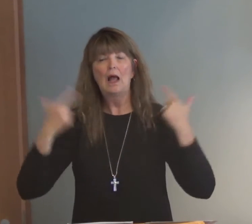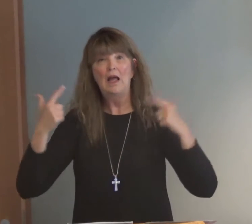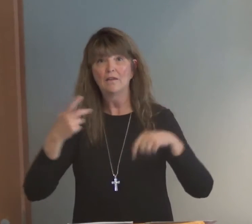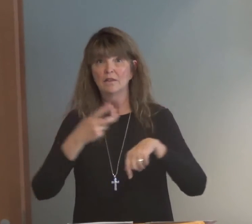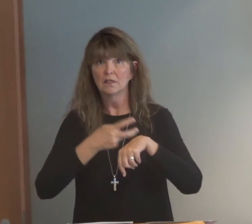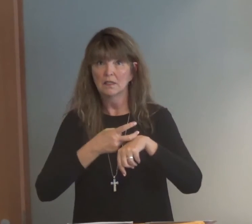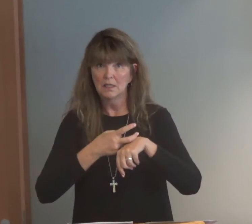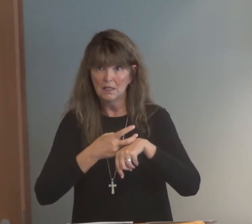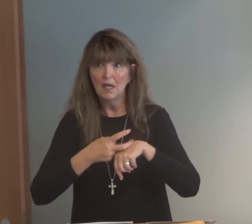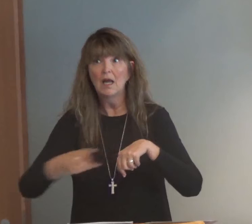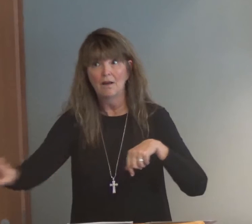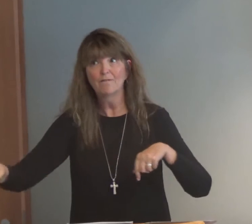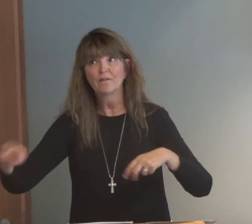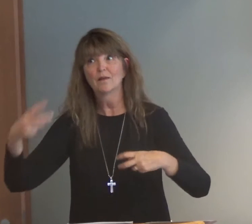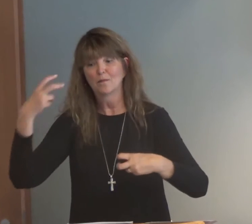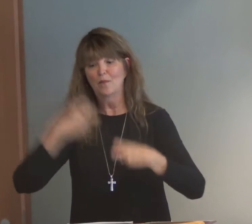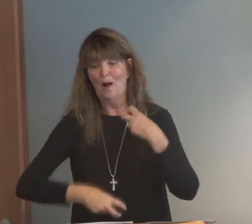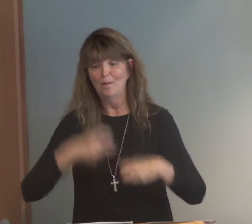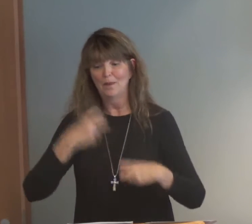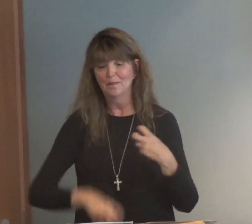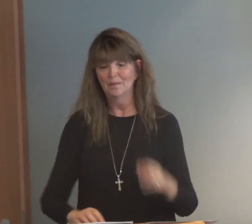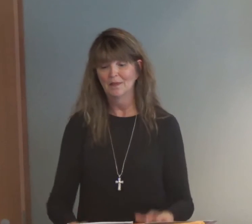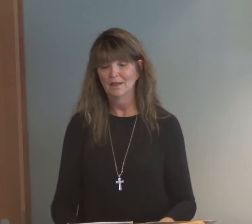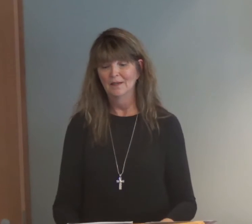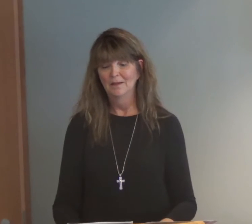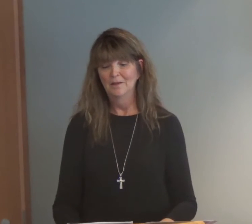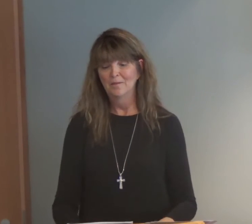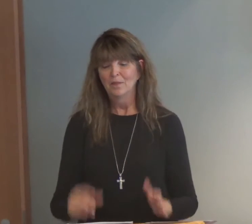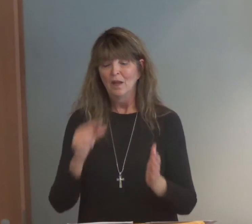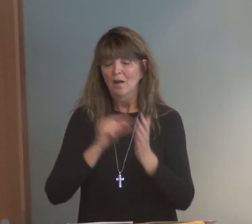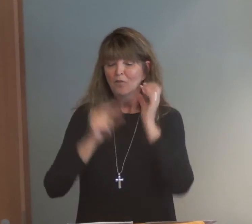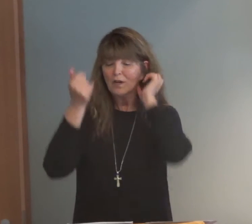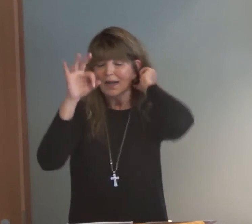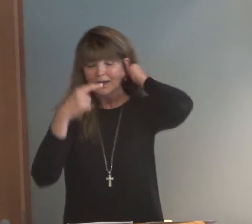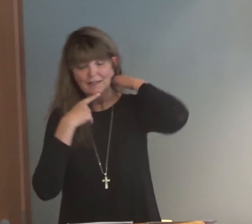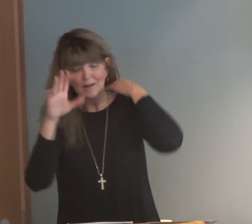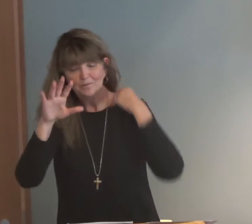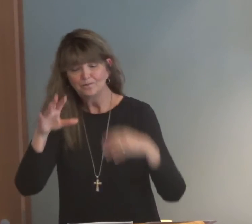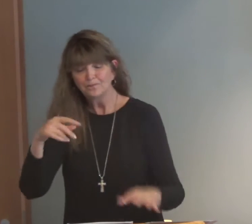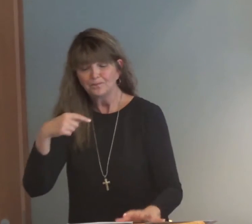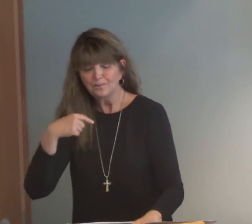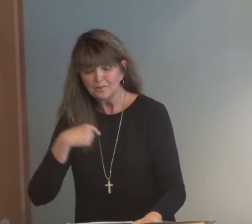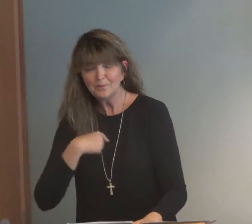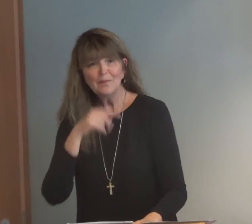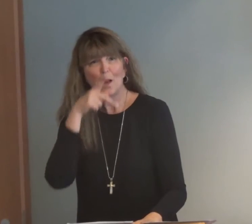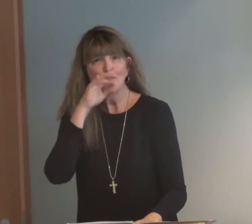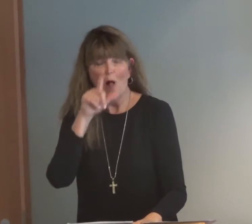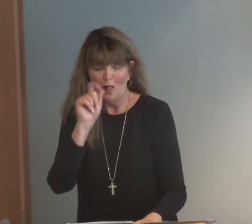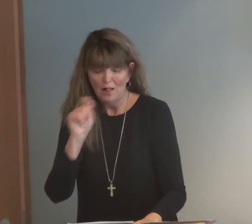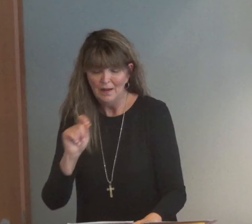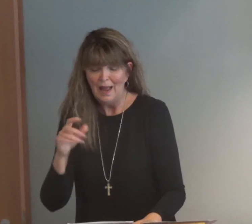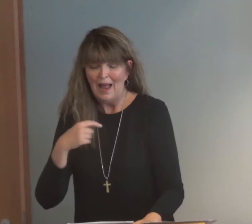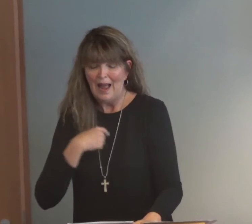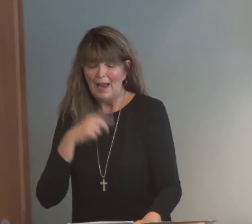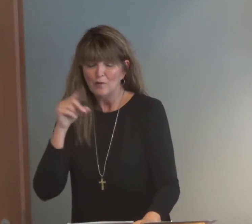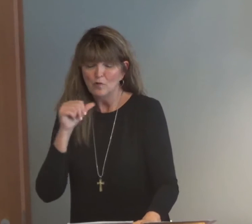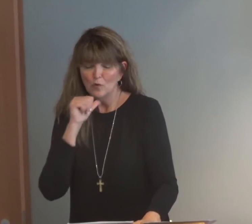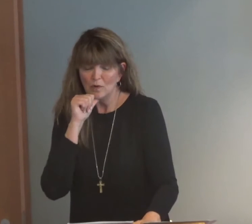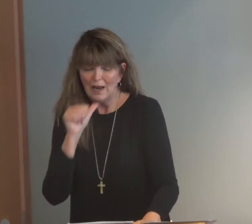overcome life's difficulties. Because life has lots of really tough problems. In verse 19, goes on to say,